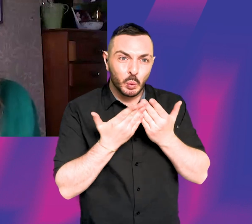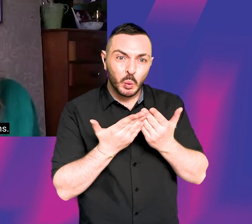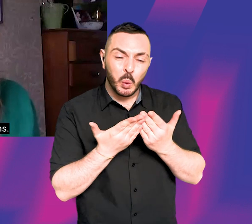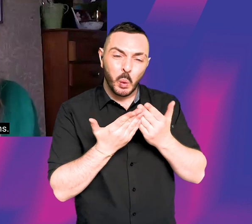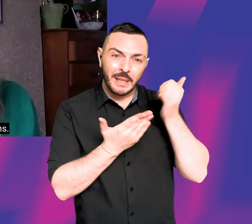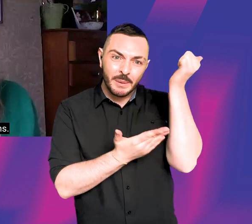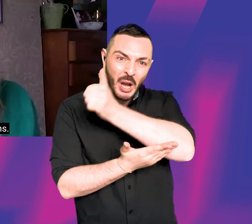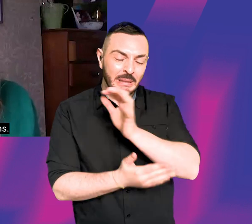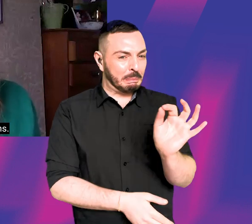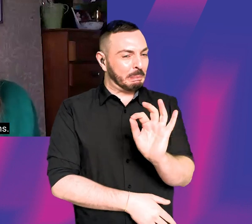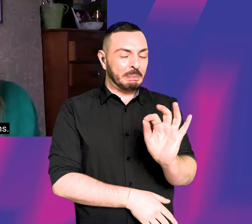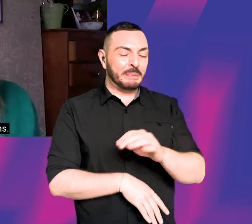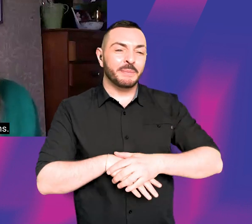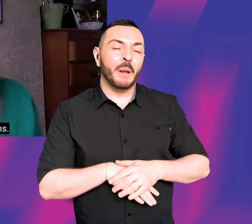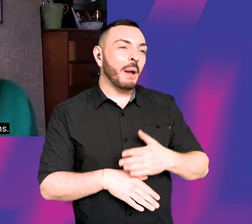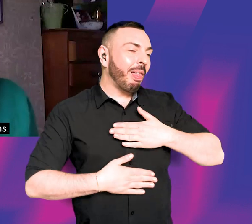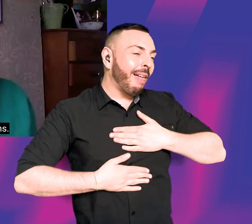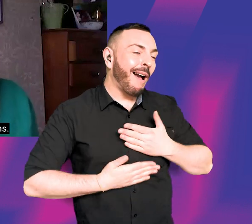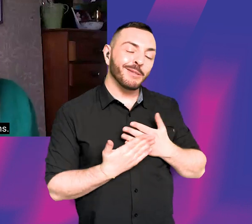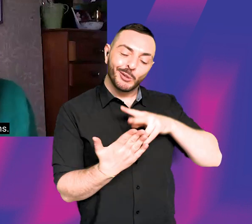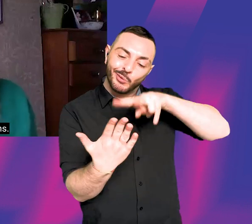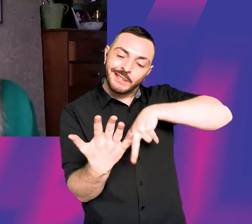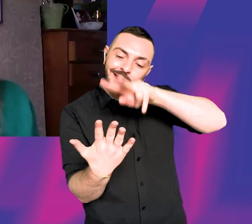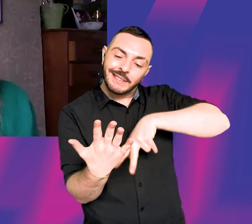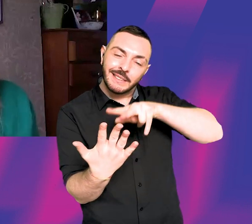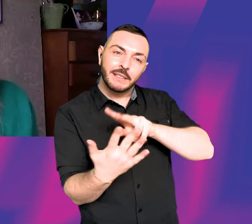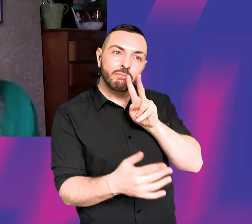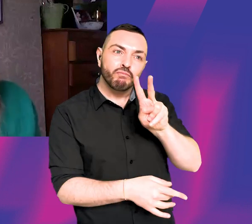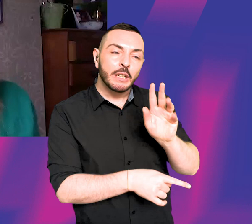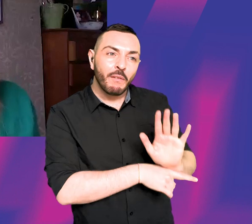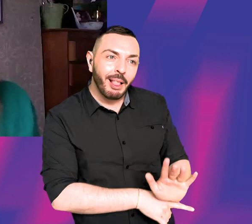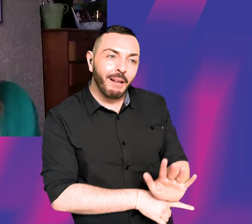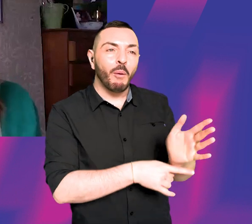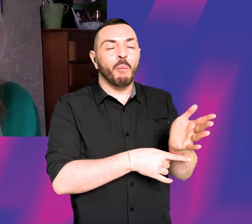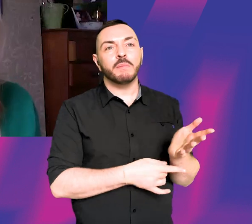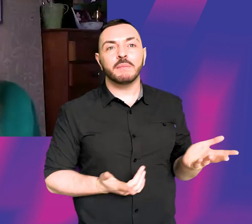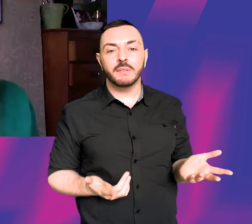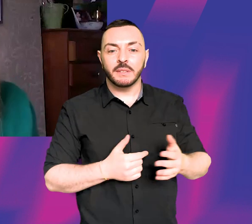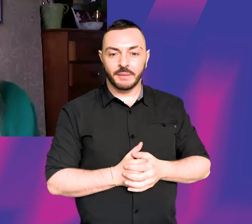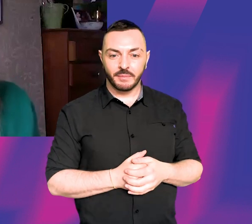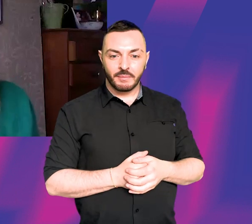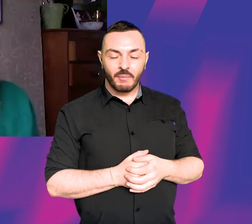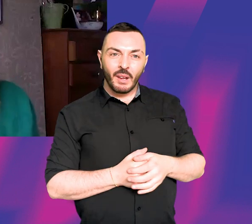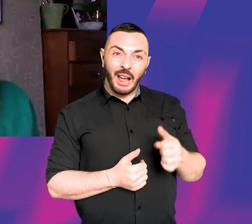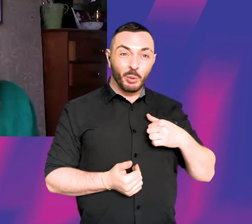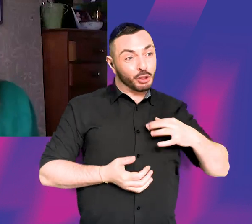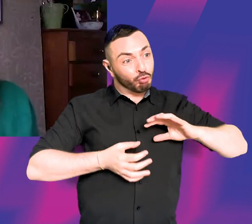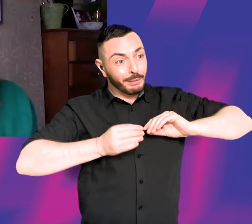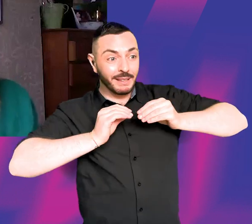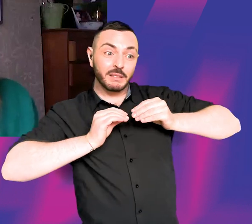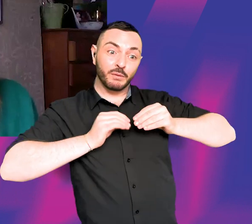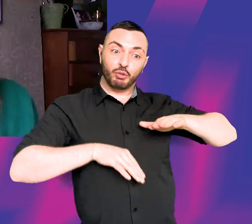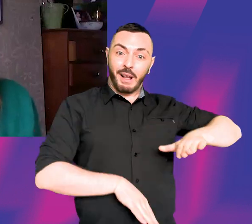but I really liked reading and watching films, and I suppose I was what they call the kind of creative child,